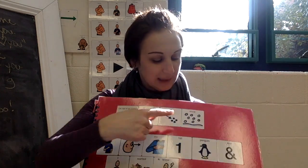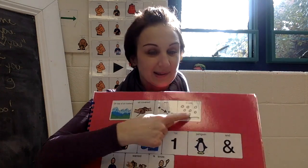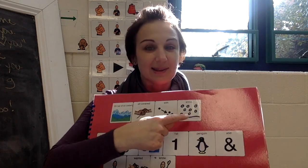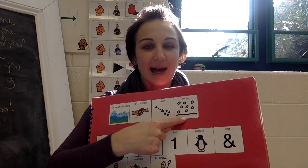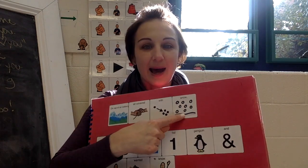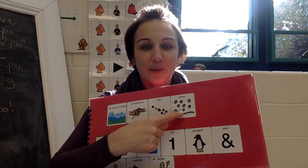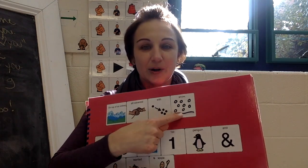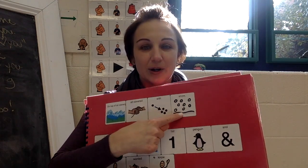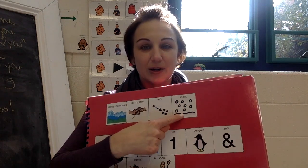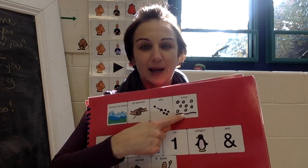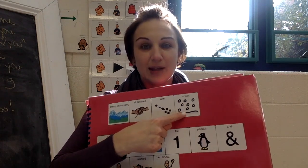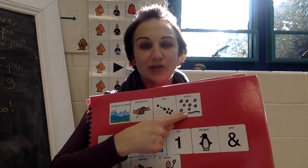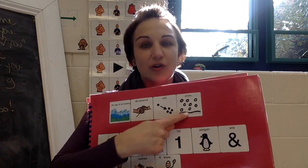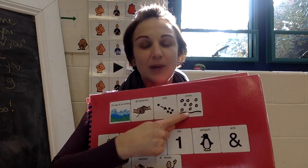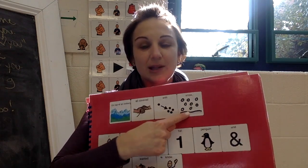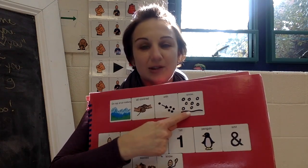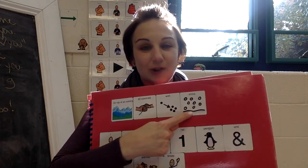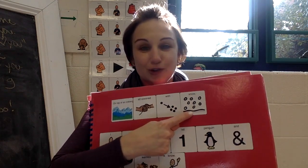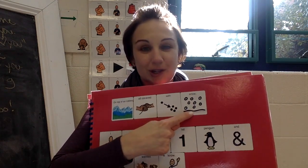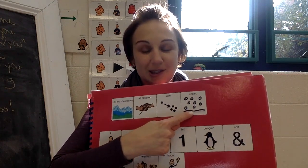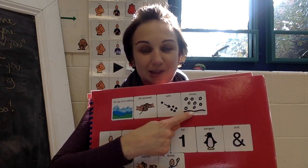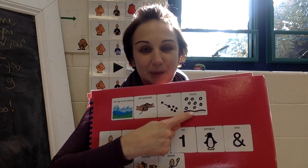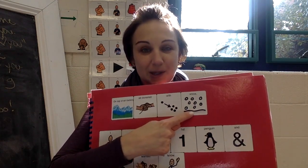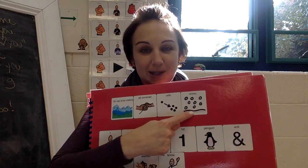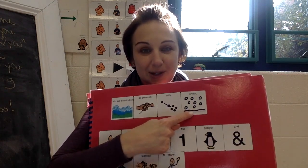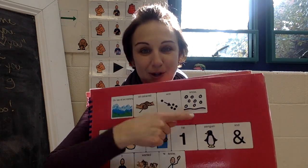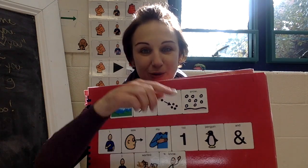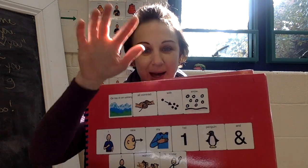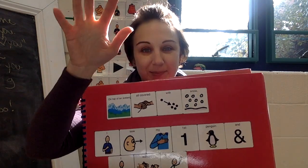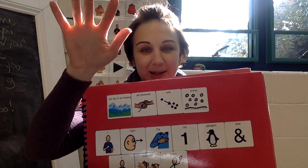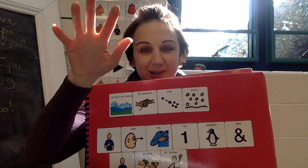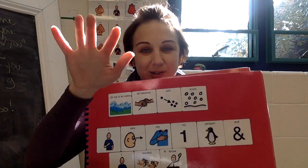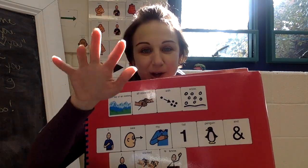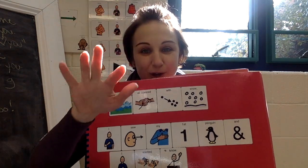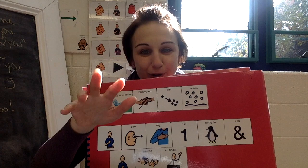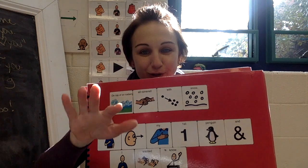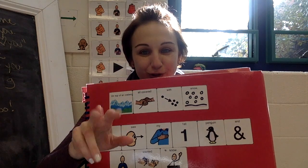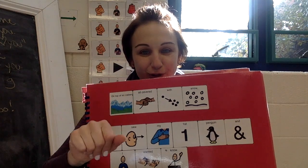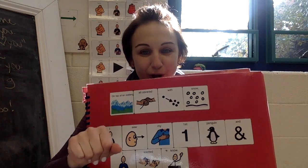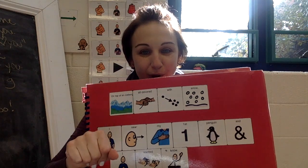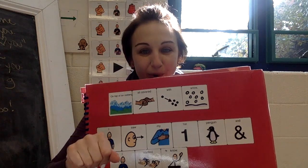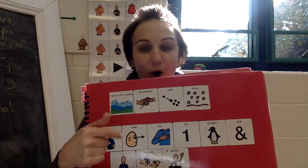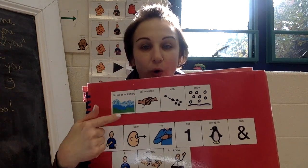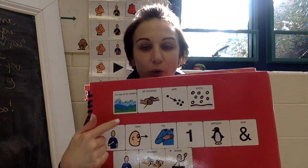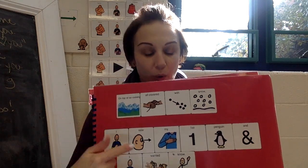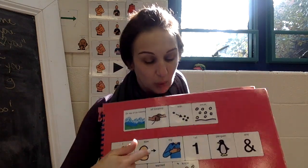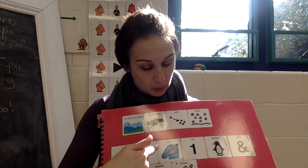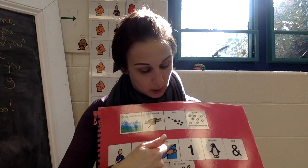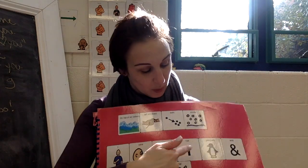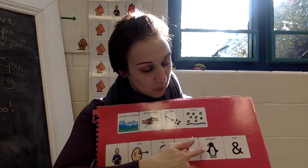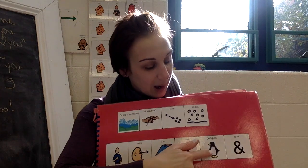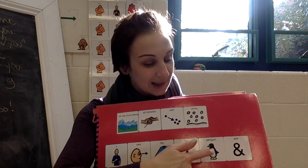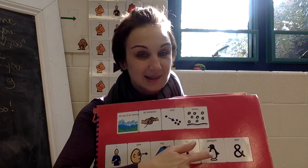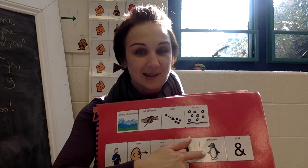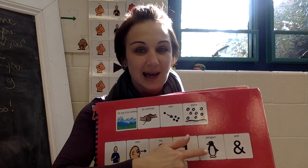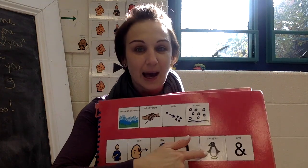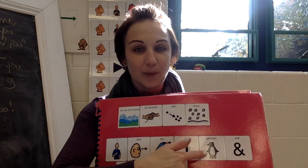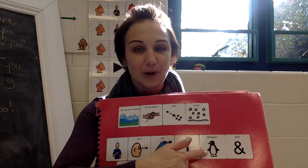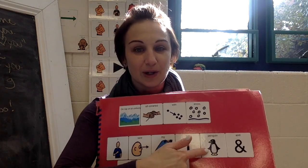what's that word? And so many of the children at this point in the year know that means no. Ooh, what's that word?